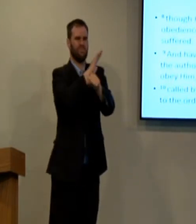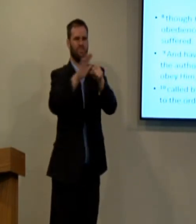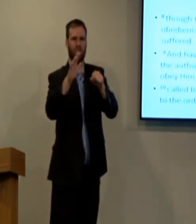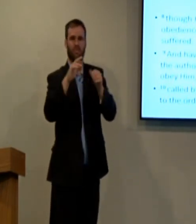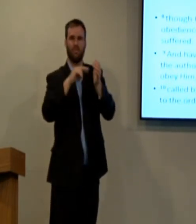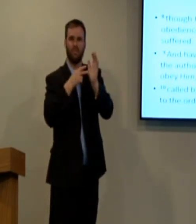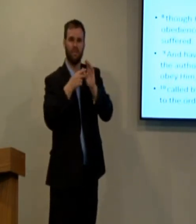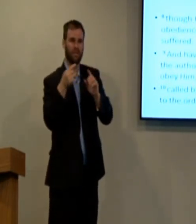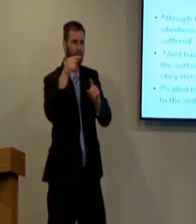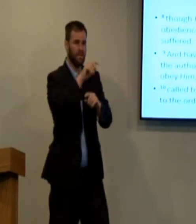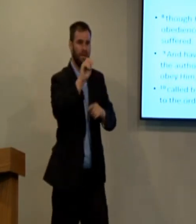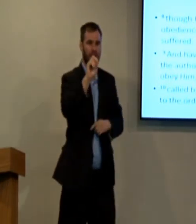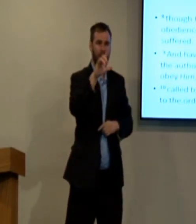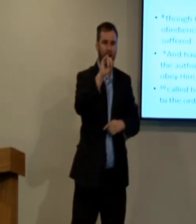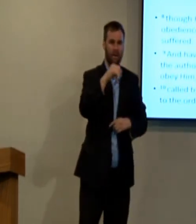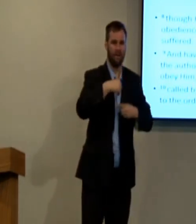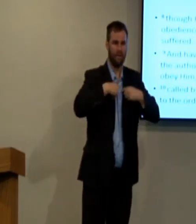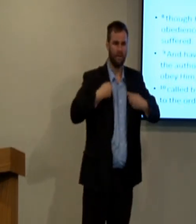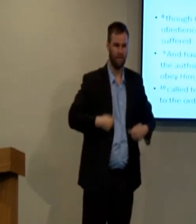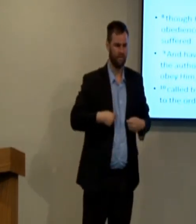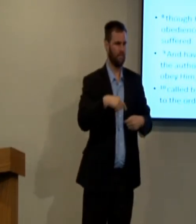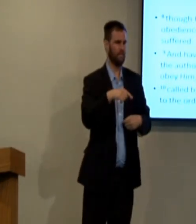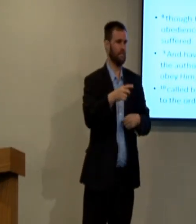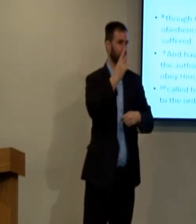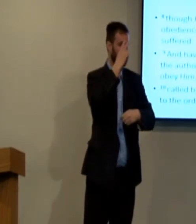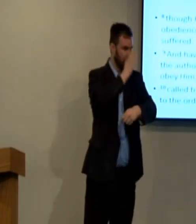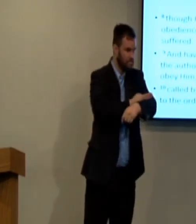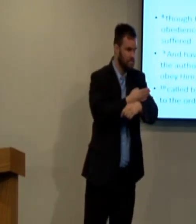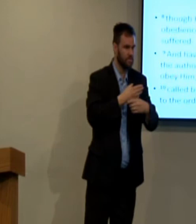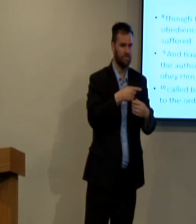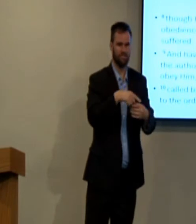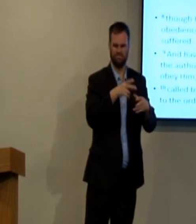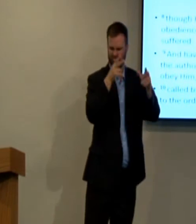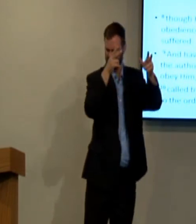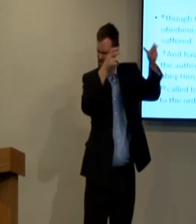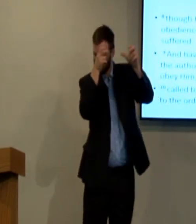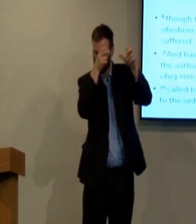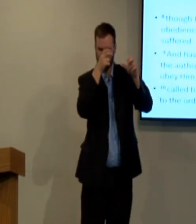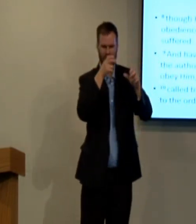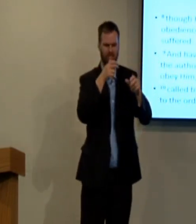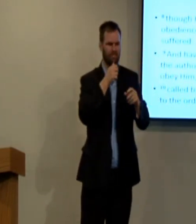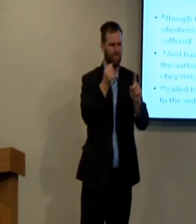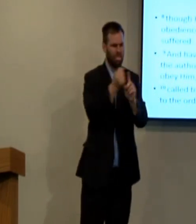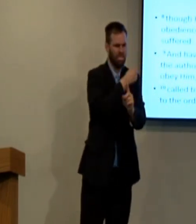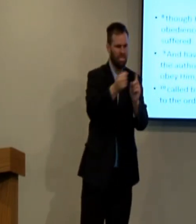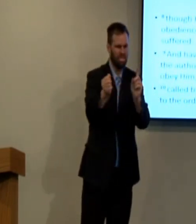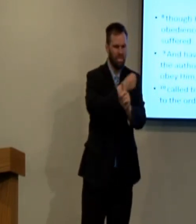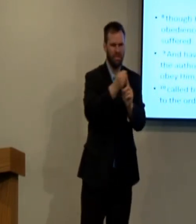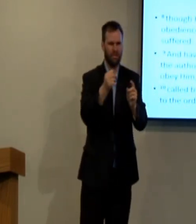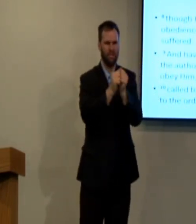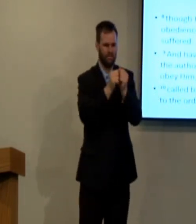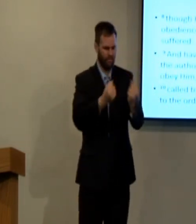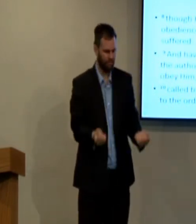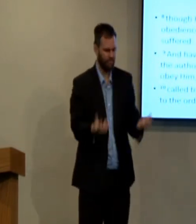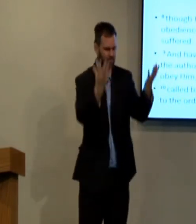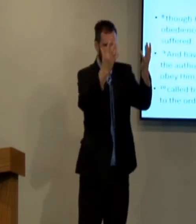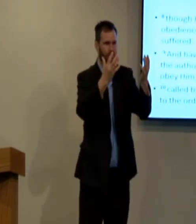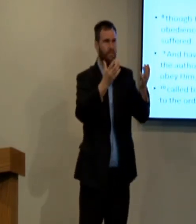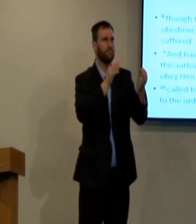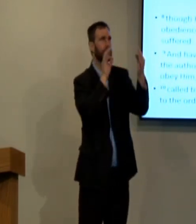Jesus Christ was the only one who was the perfect high priest. Eli and his sons, they were deceitful,